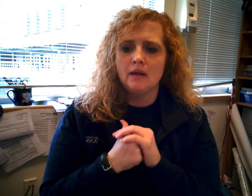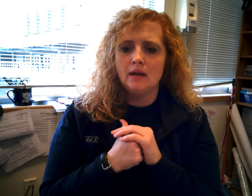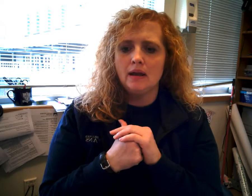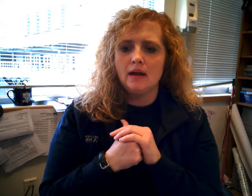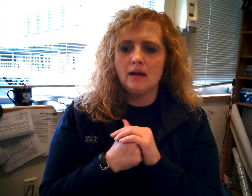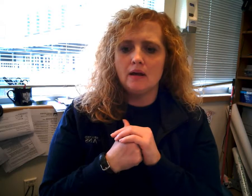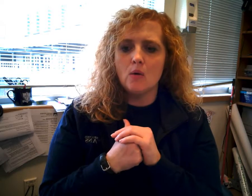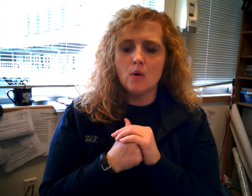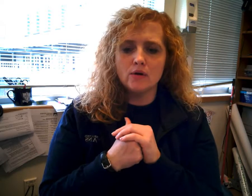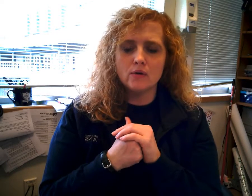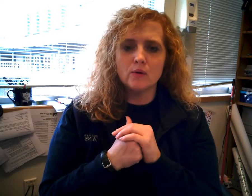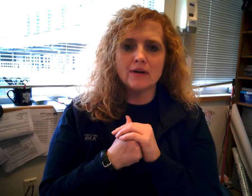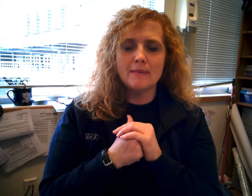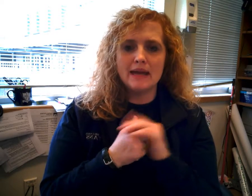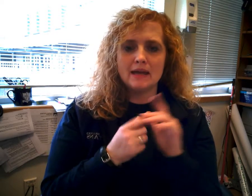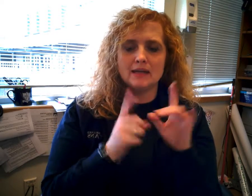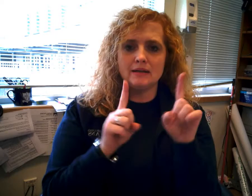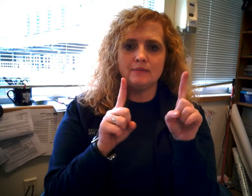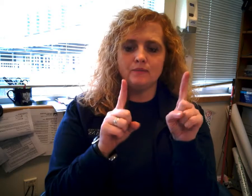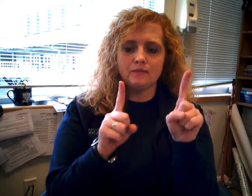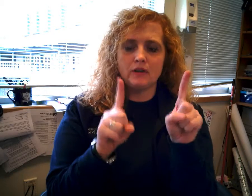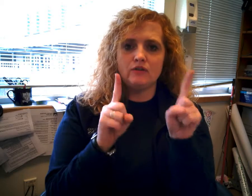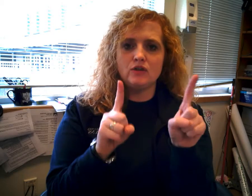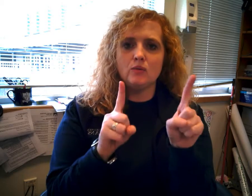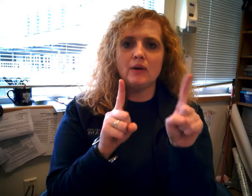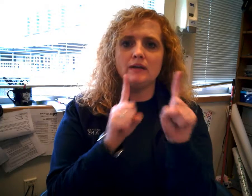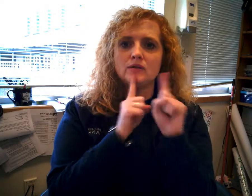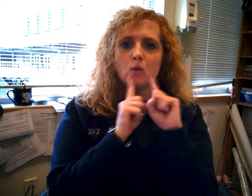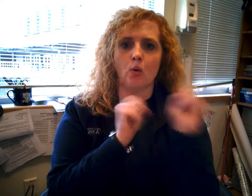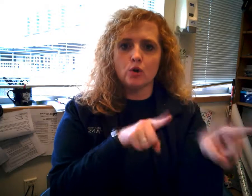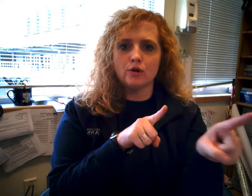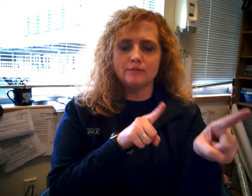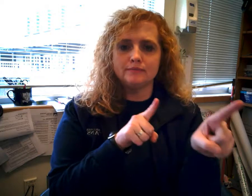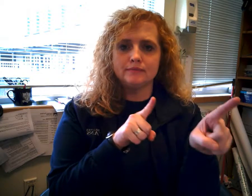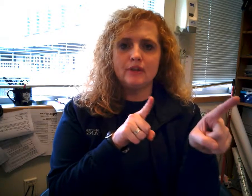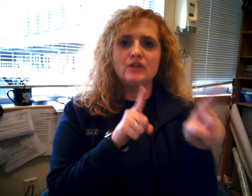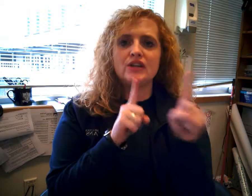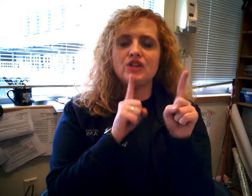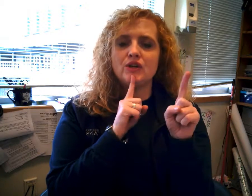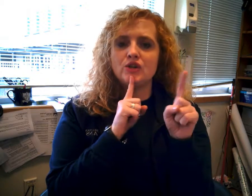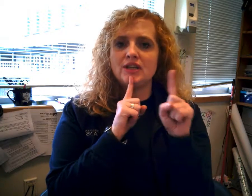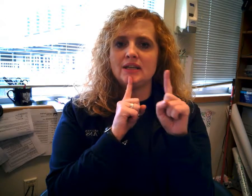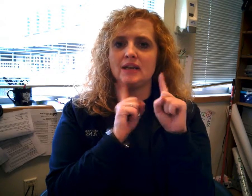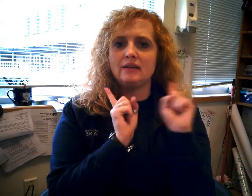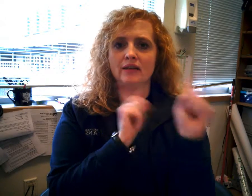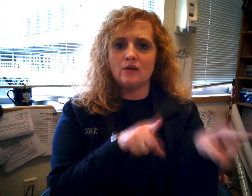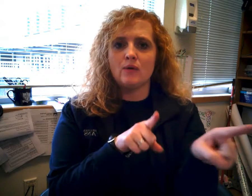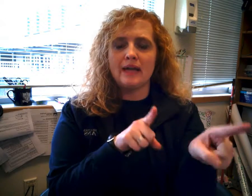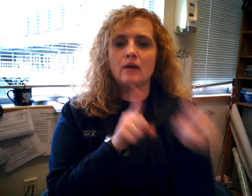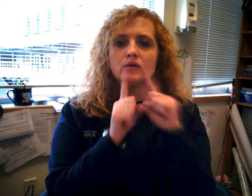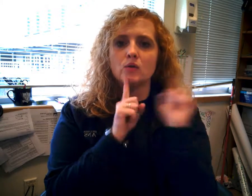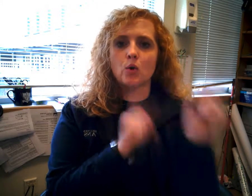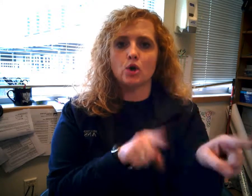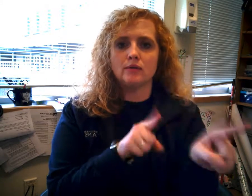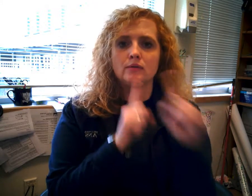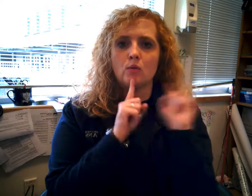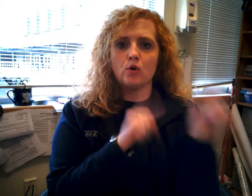Uh, order or command is two ones. Order. You're touching your chin and then going out. Order. Order.